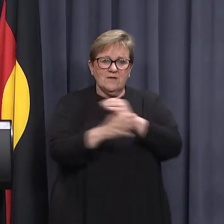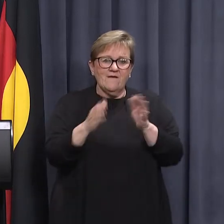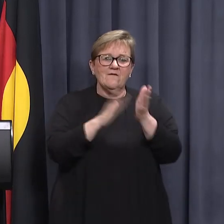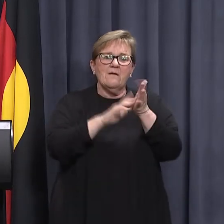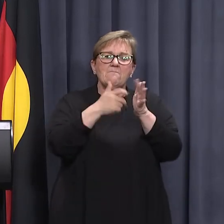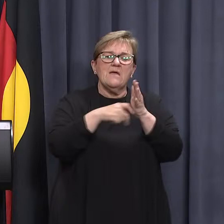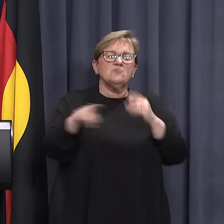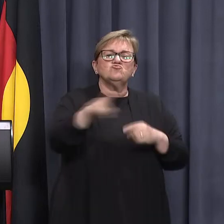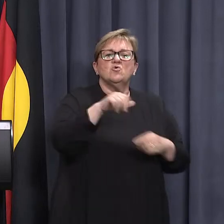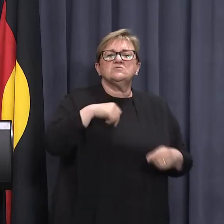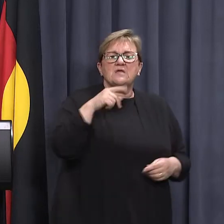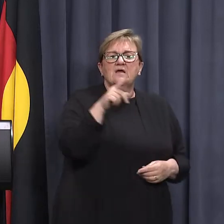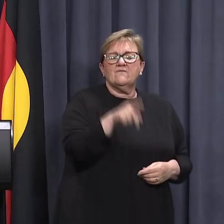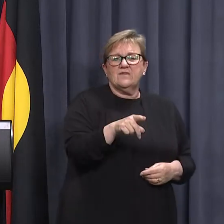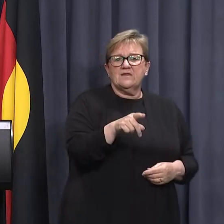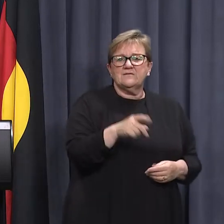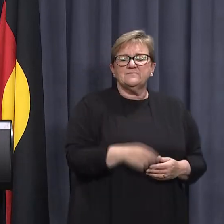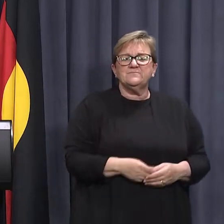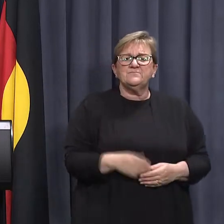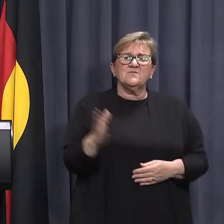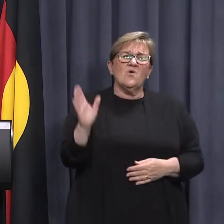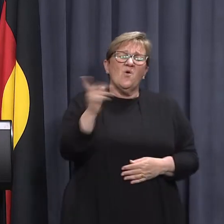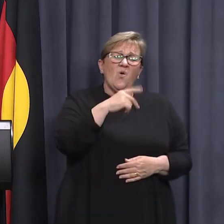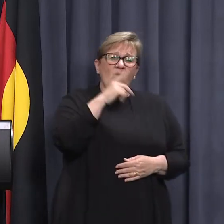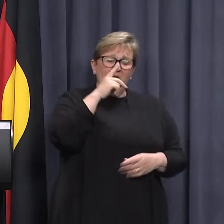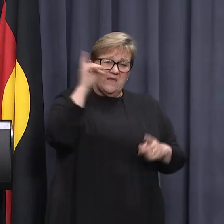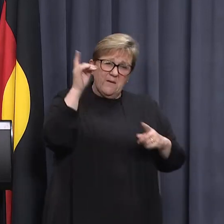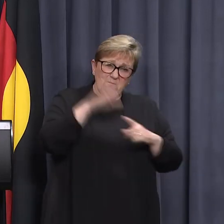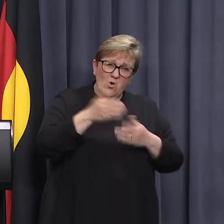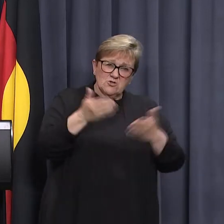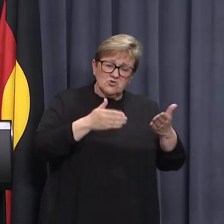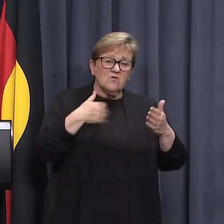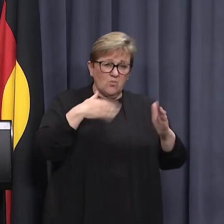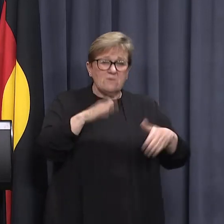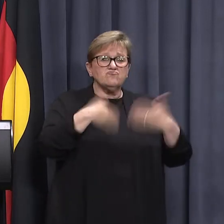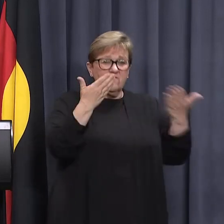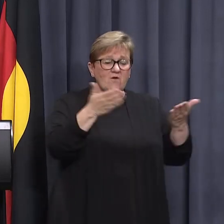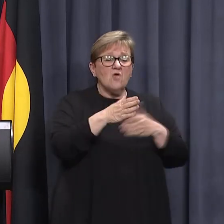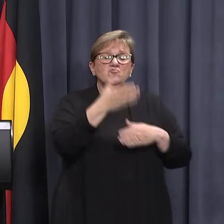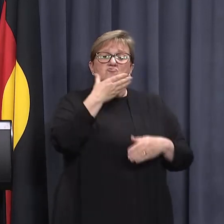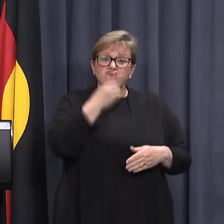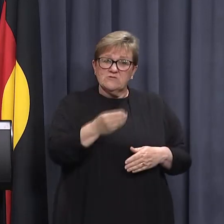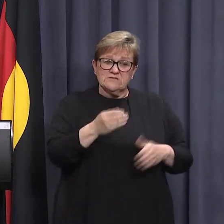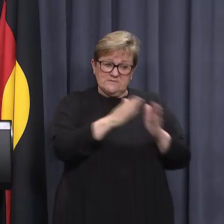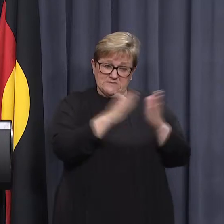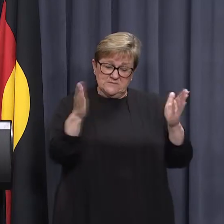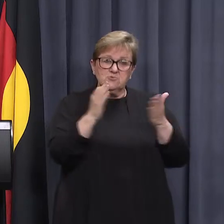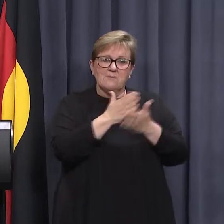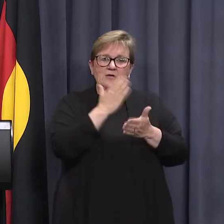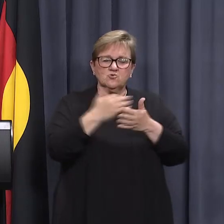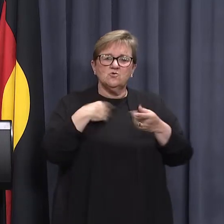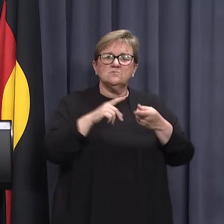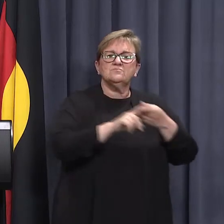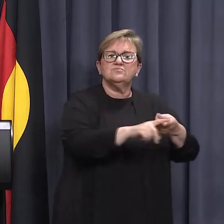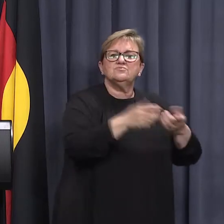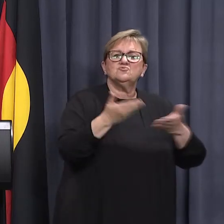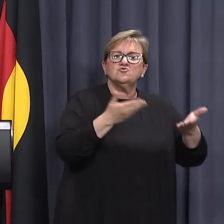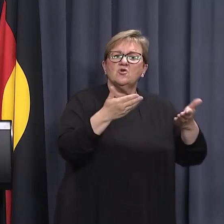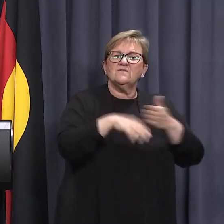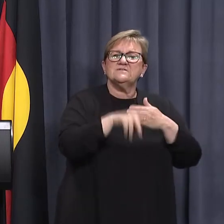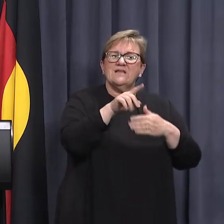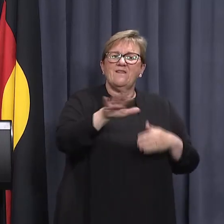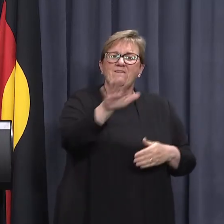metropolitan-based staff. So all of those critical services were provided over Christmas to ensure that we have continuity of service in